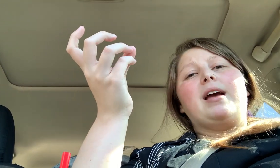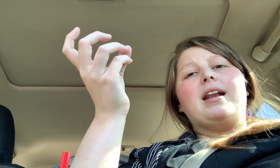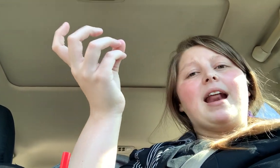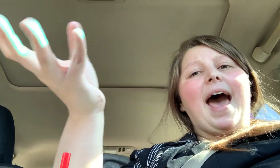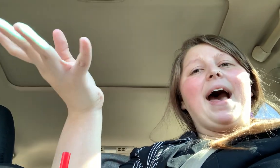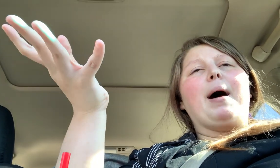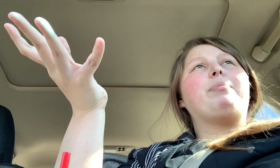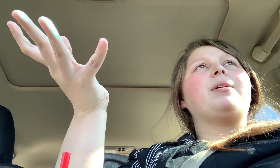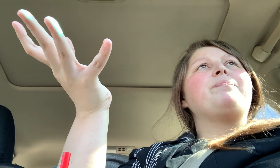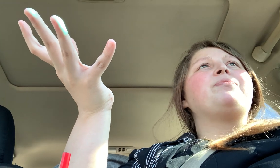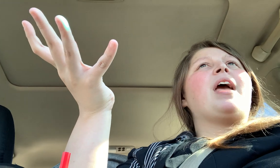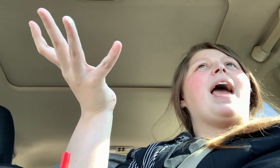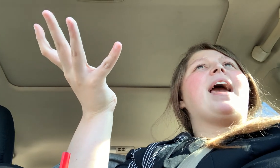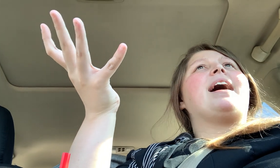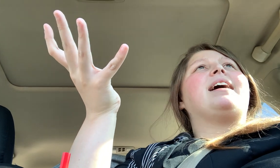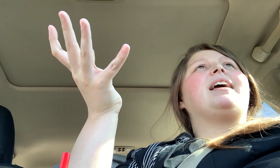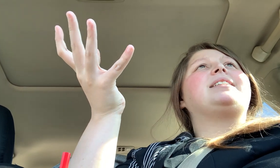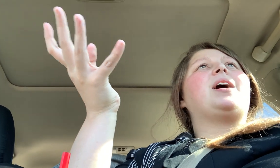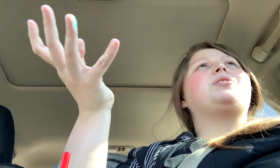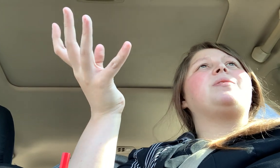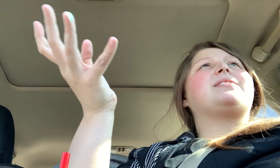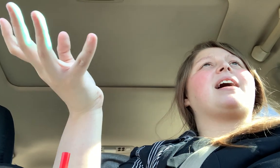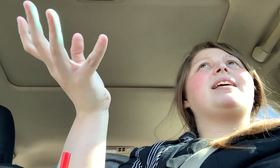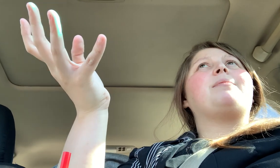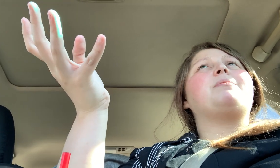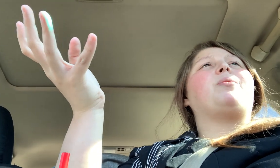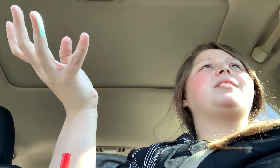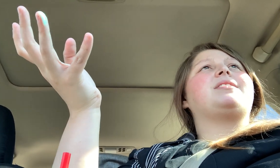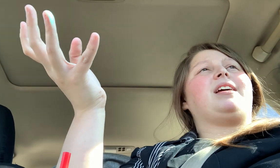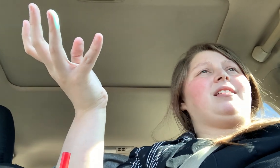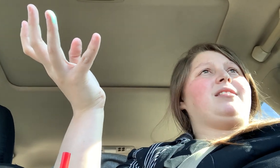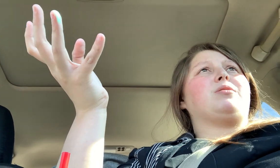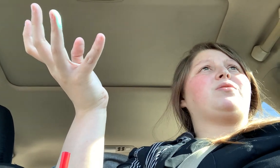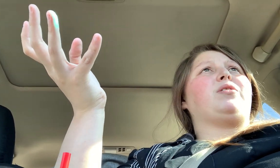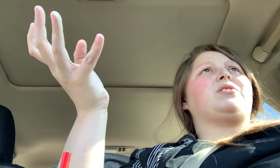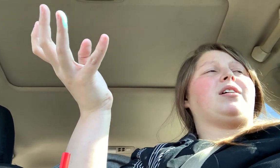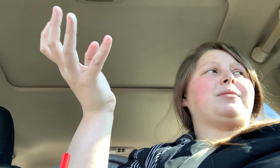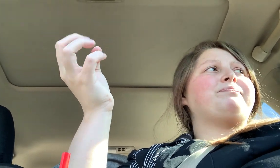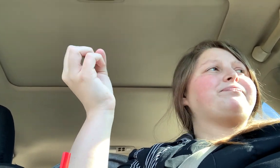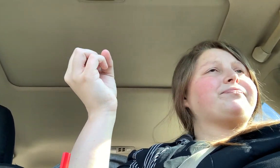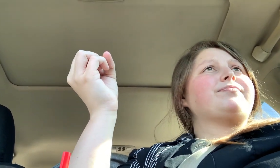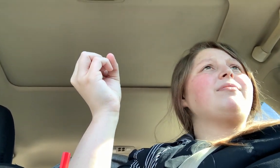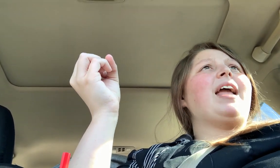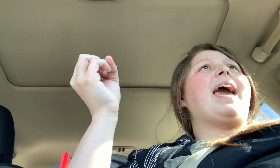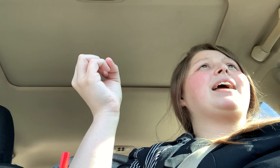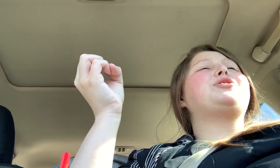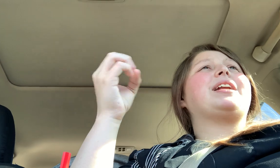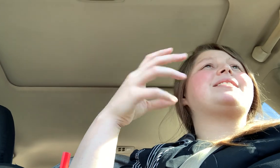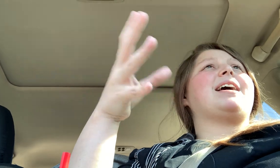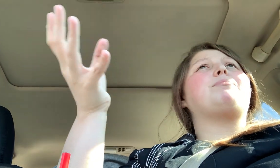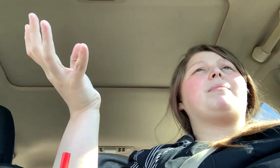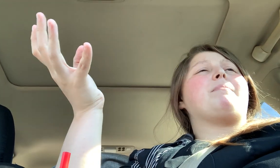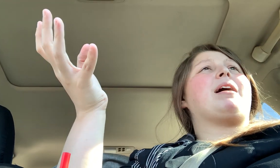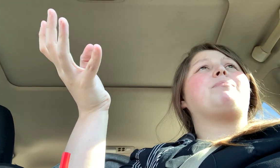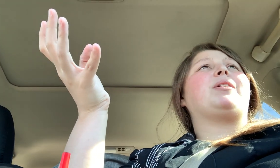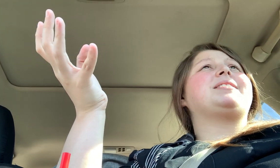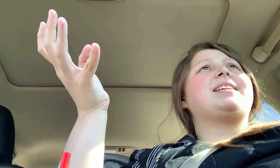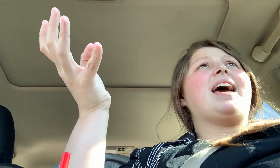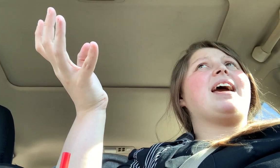in an app and it tells you exactly how many points those foods are and you get a set amount of points a day